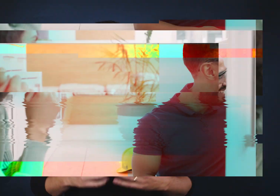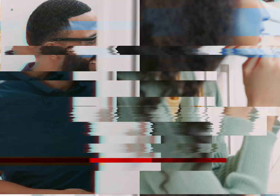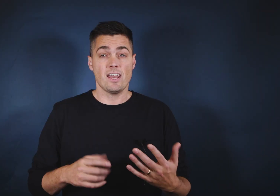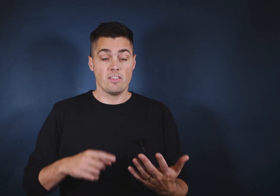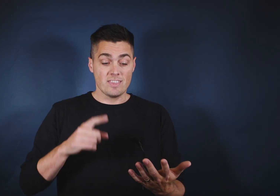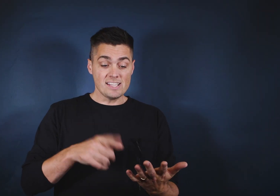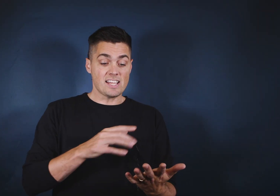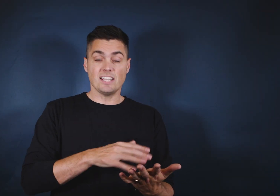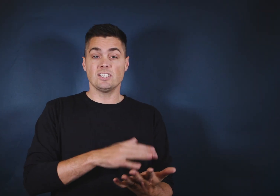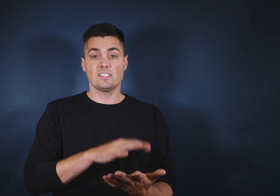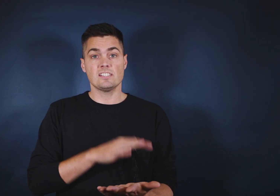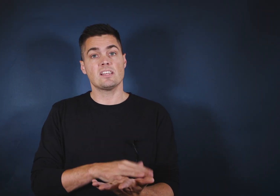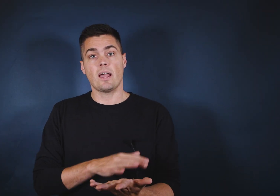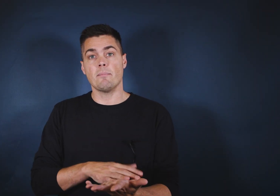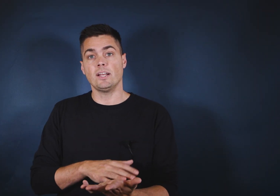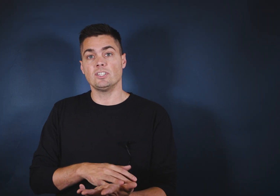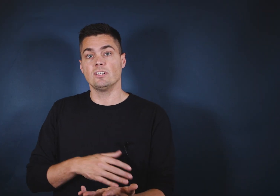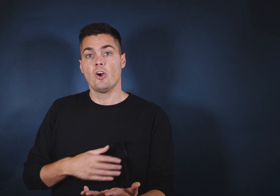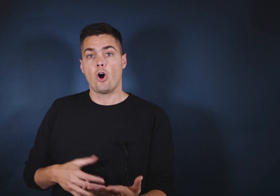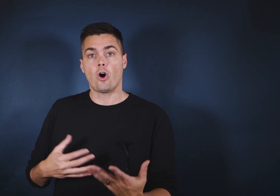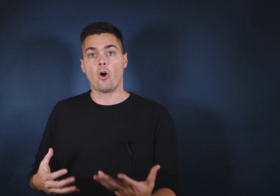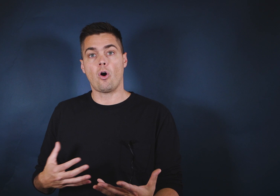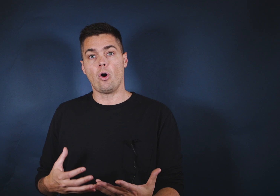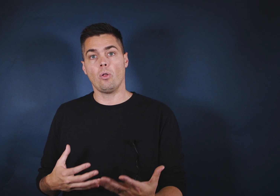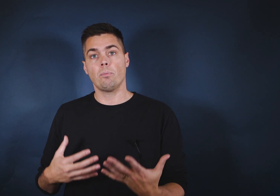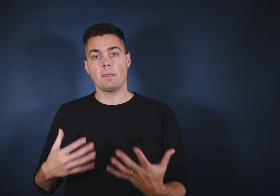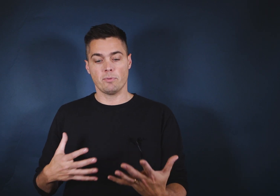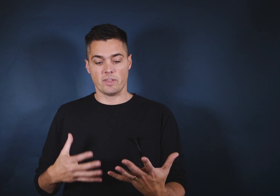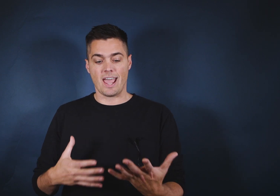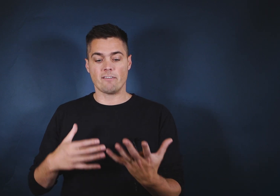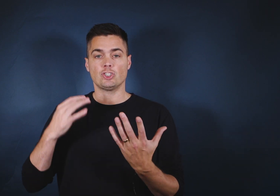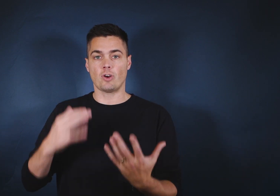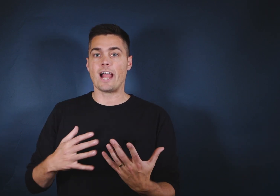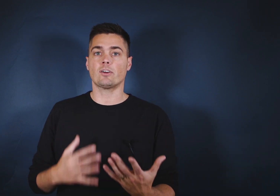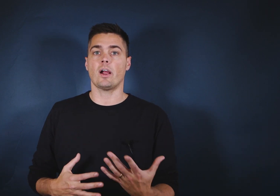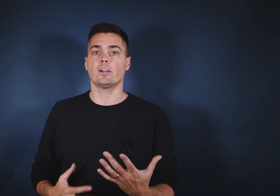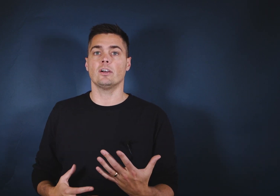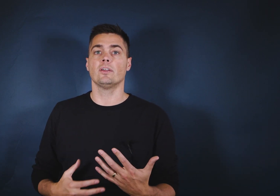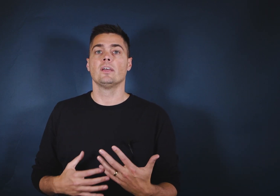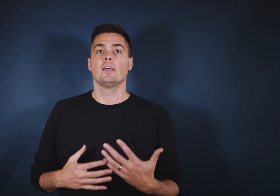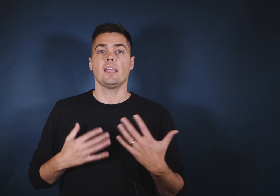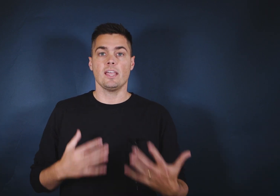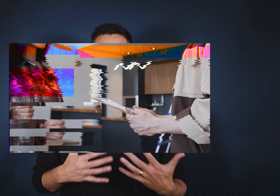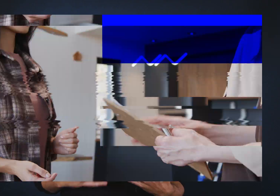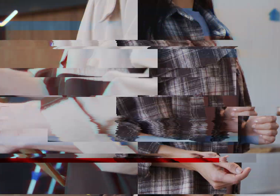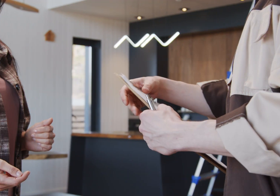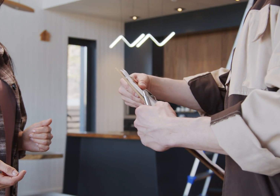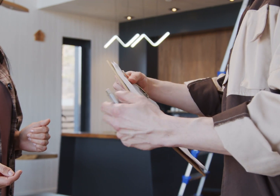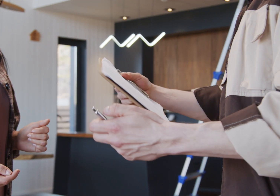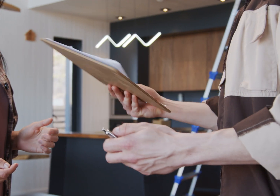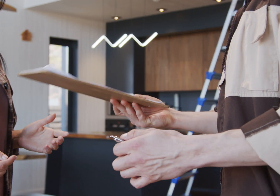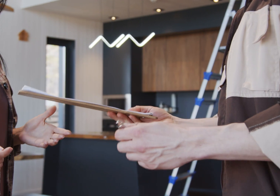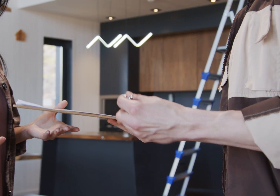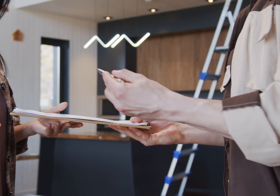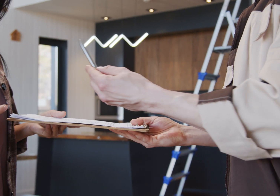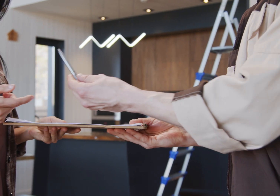And these agencies that I mentioned are all people that have track record in home services. I